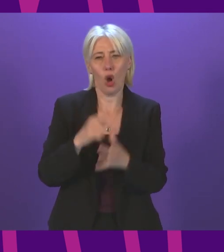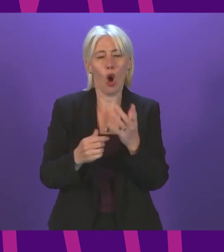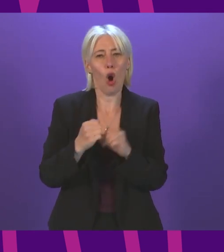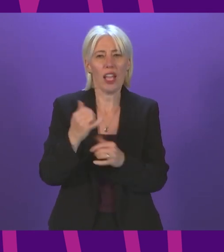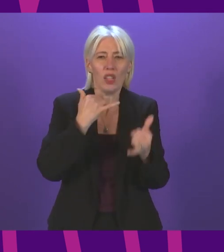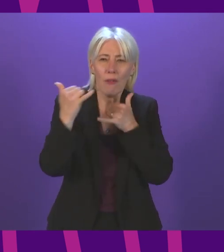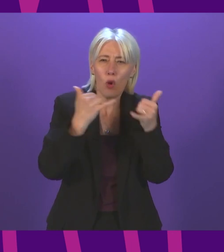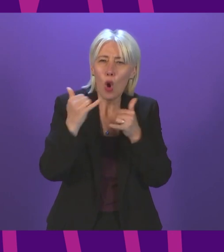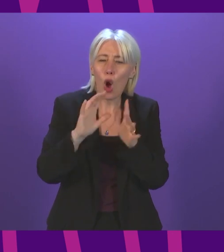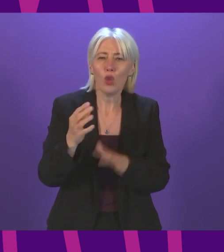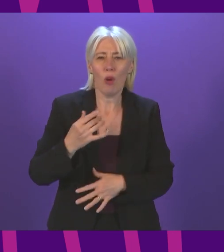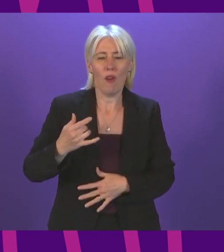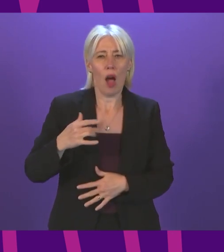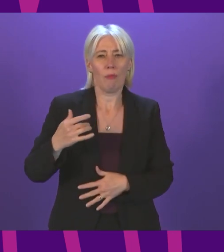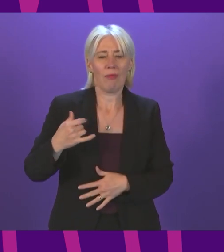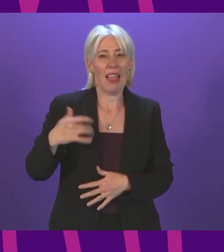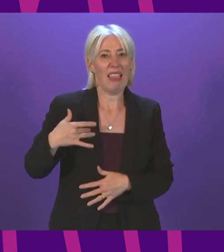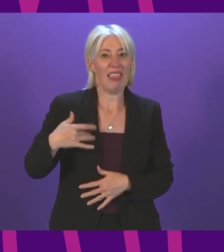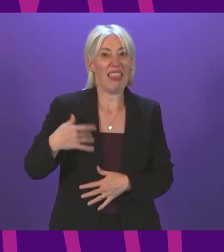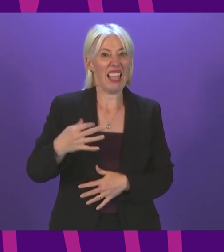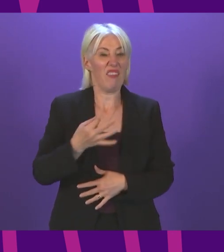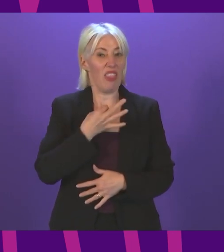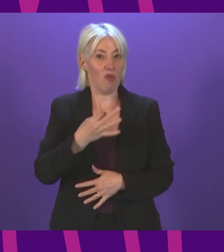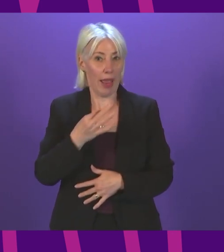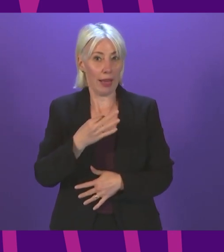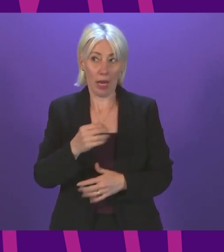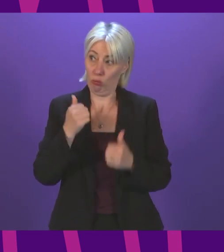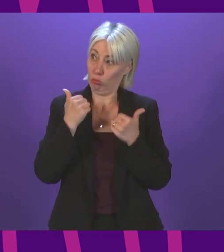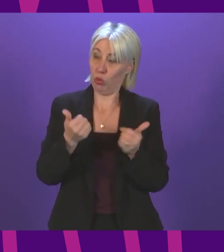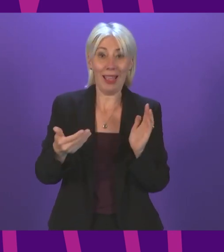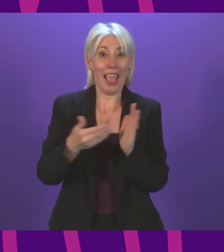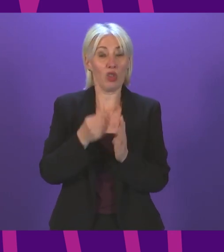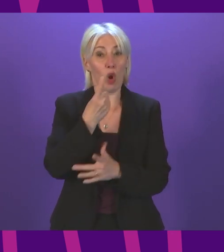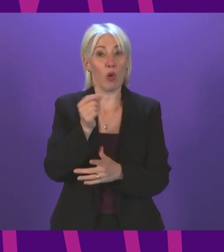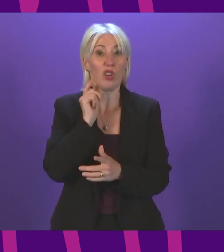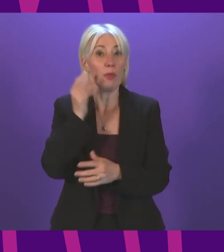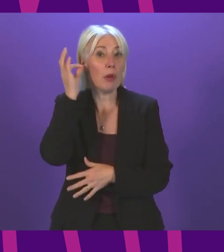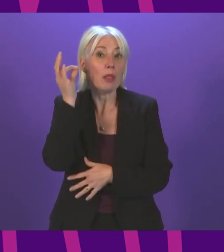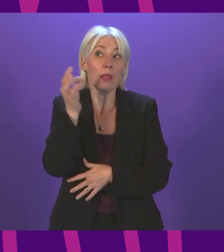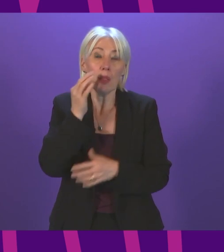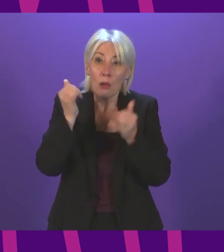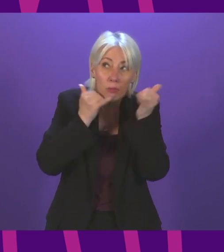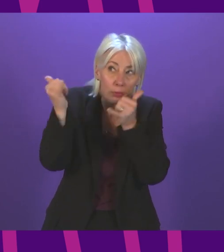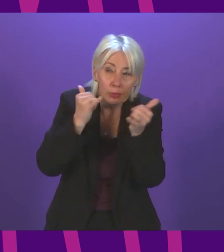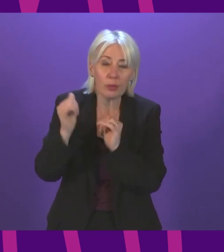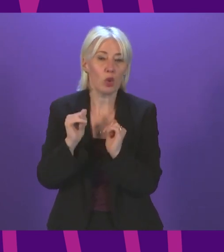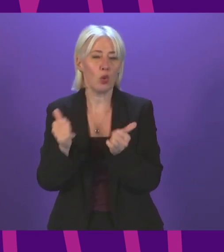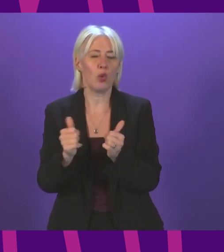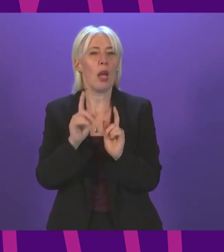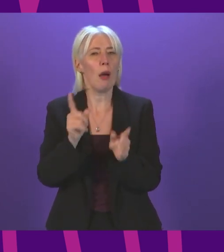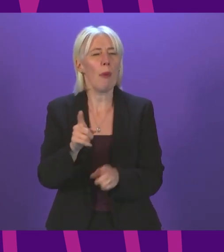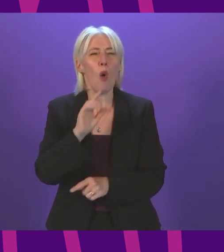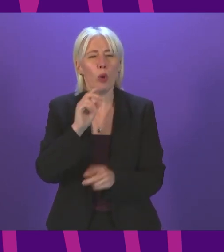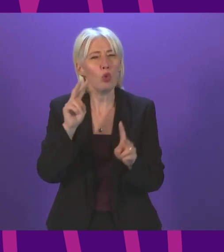life-threatening conditions. And while I welcome the additional 100 call handlers, can I ask that the Cabinet Secretary will consider reviewing the